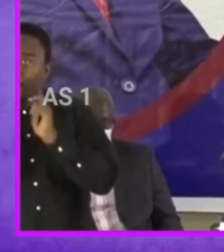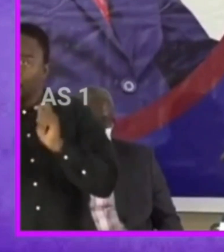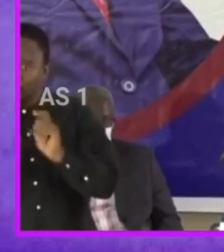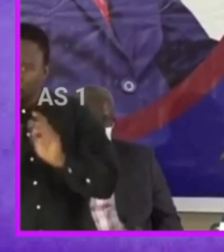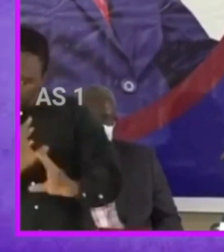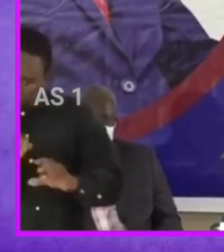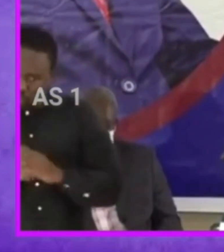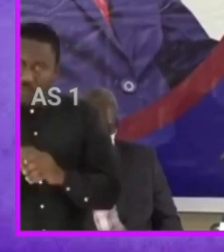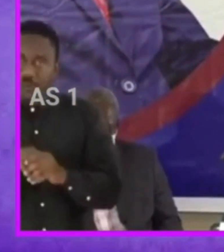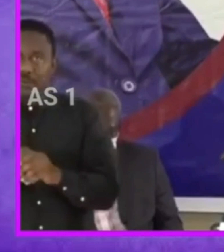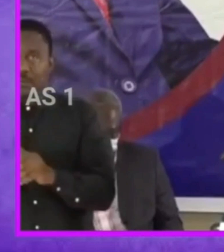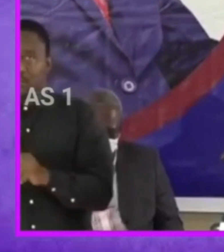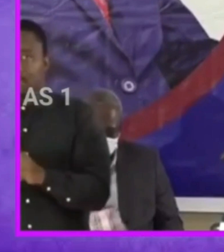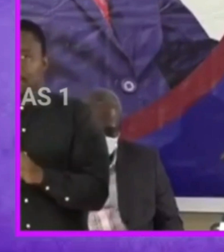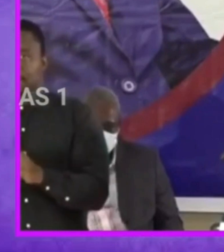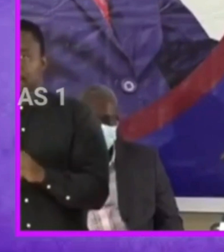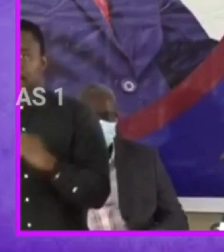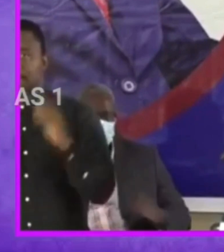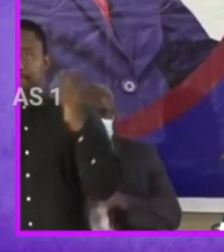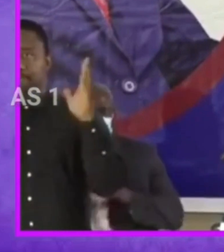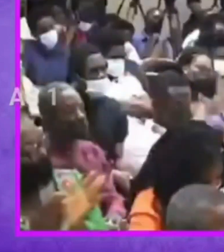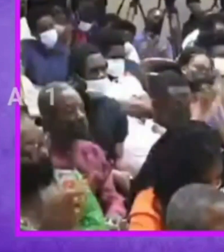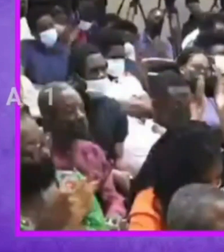the ghanian education ecosystem